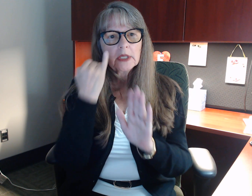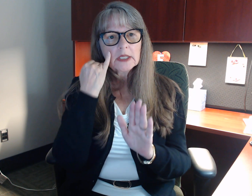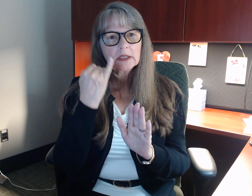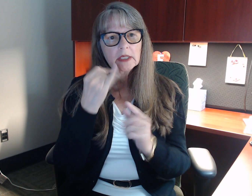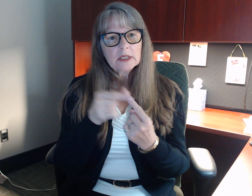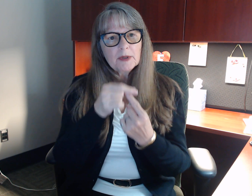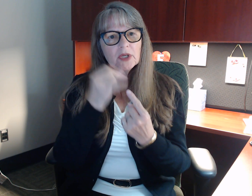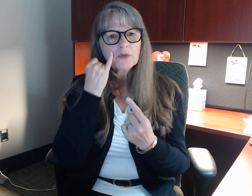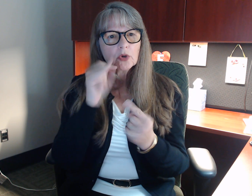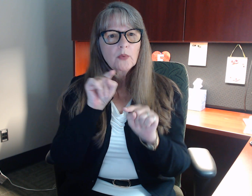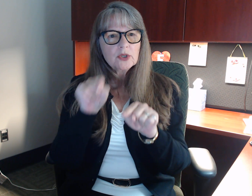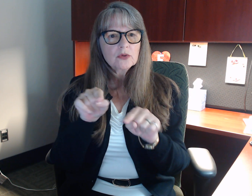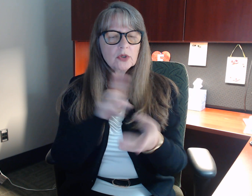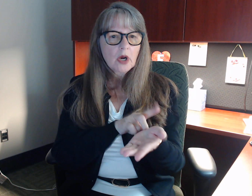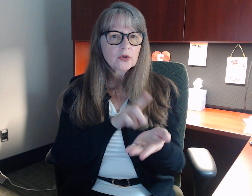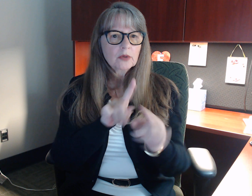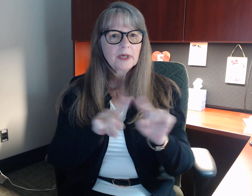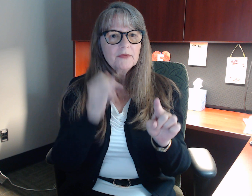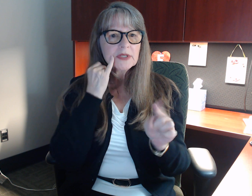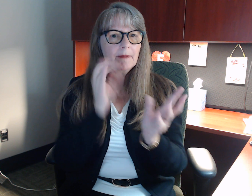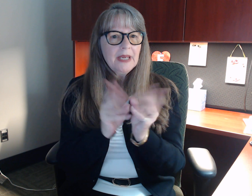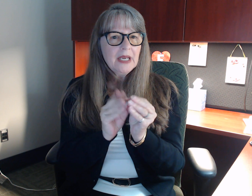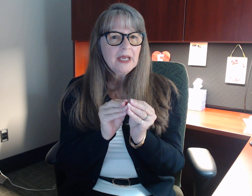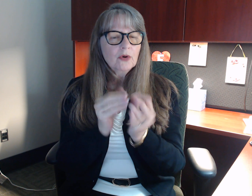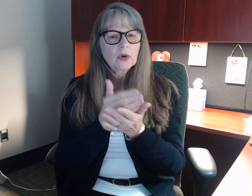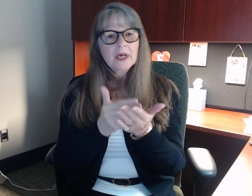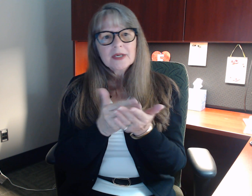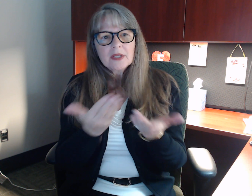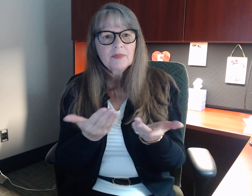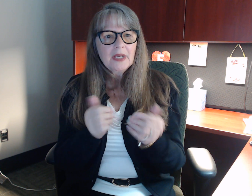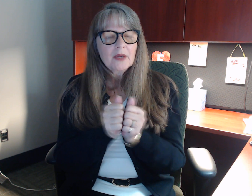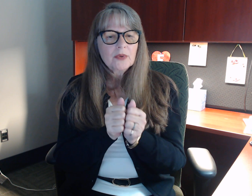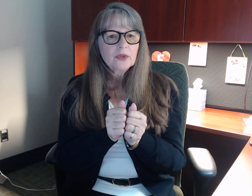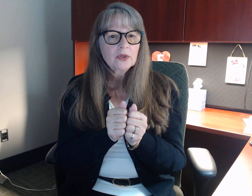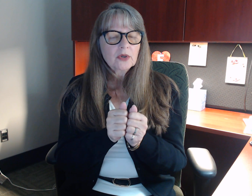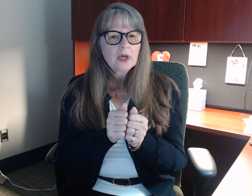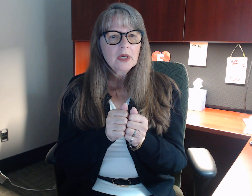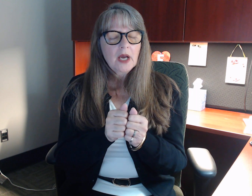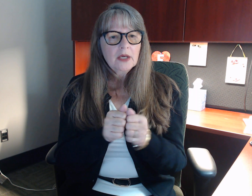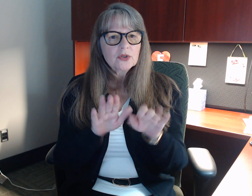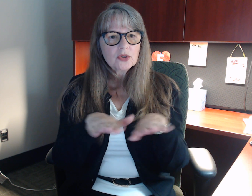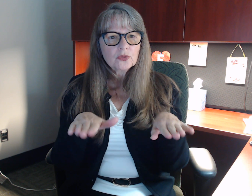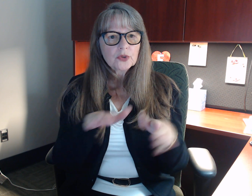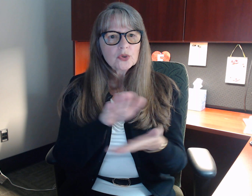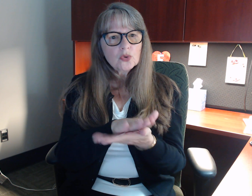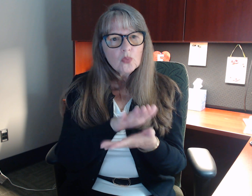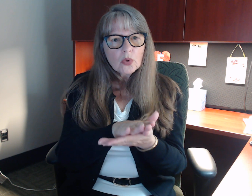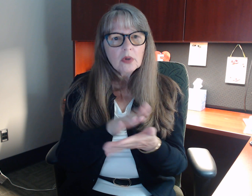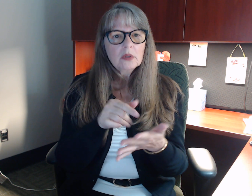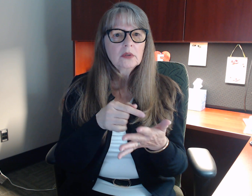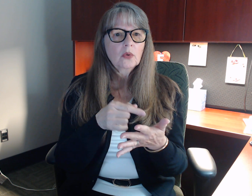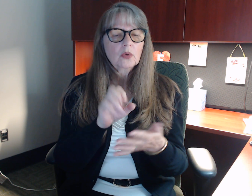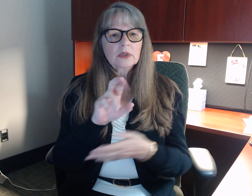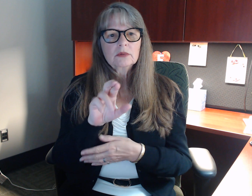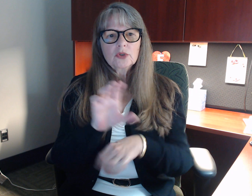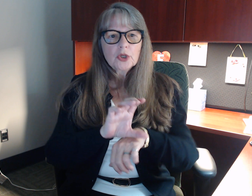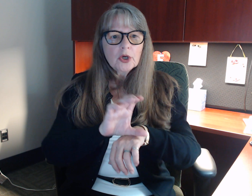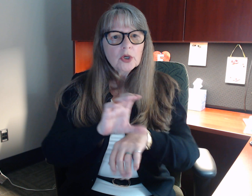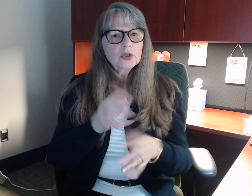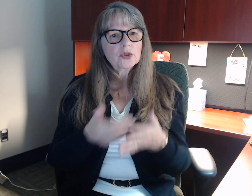especially if they're going to the doctor. But if it's a meeting or something like with their children's school or church or